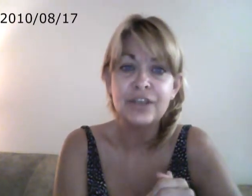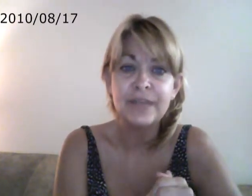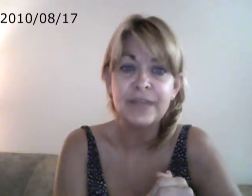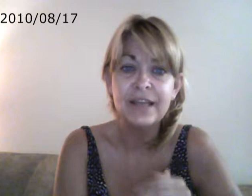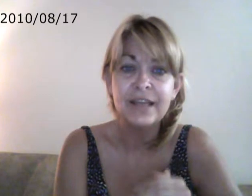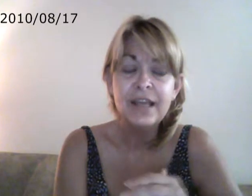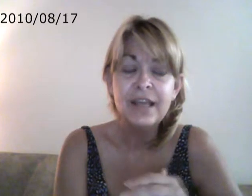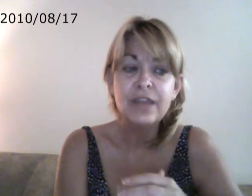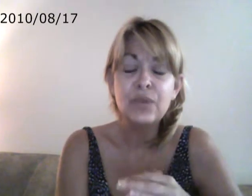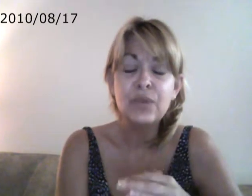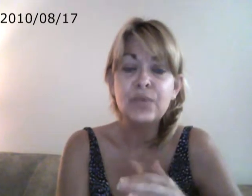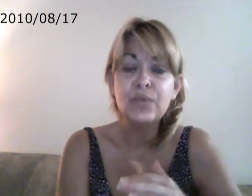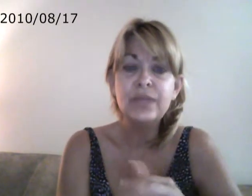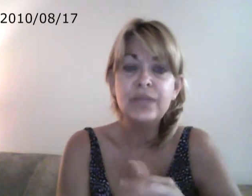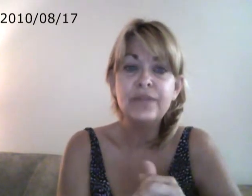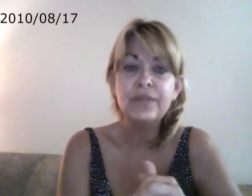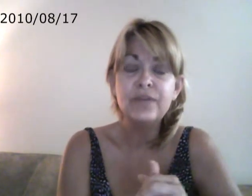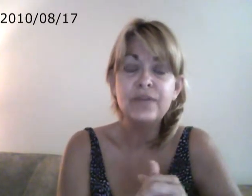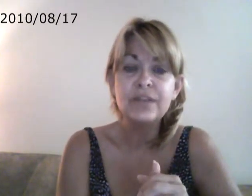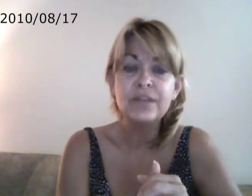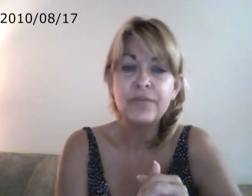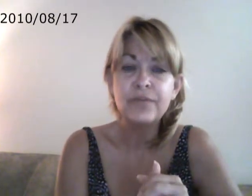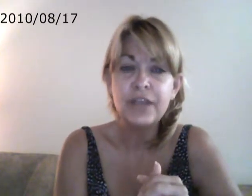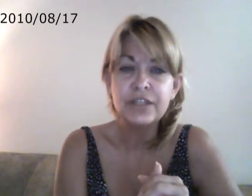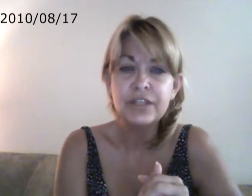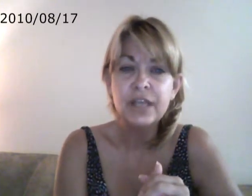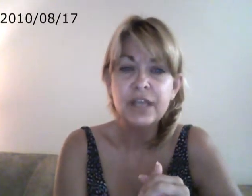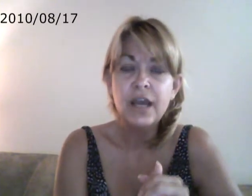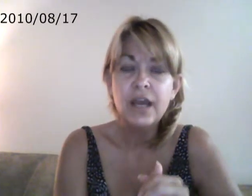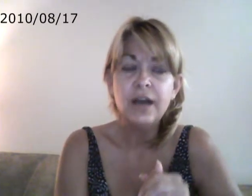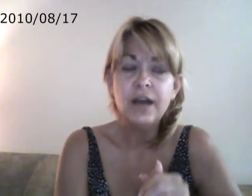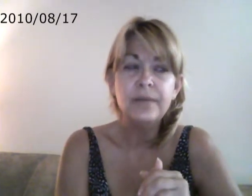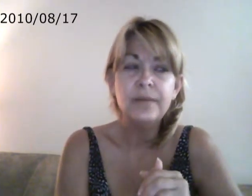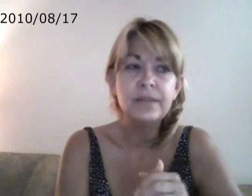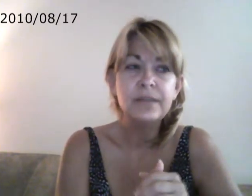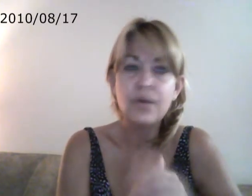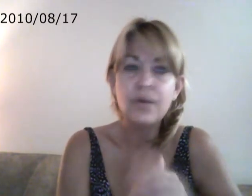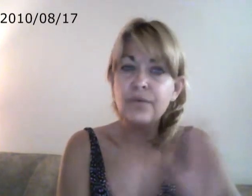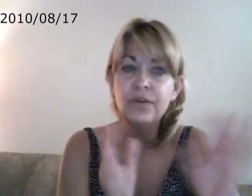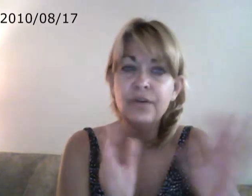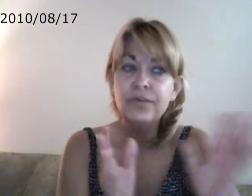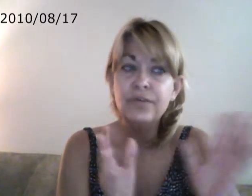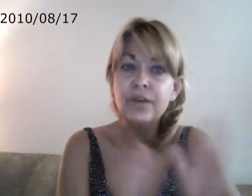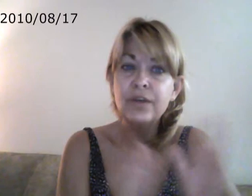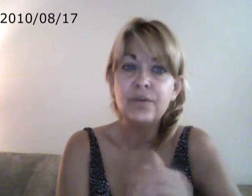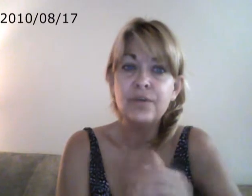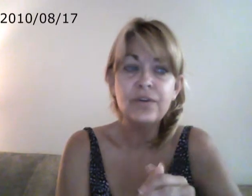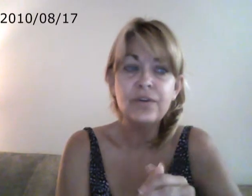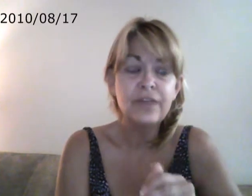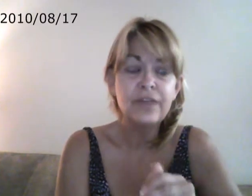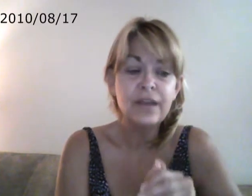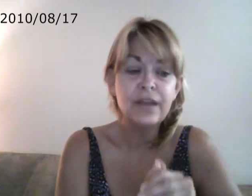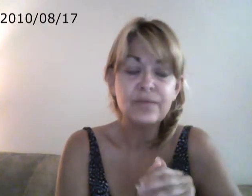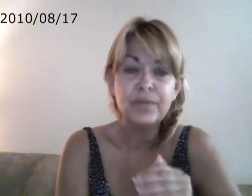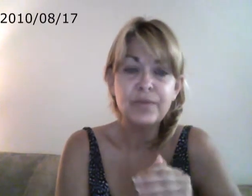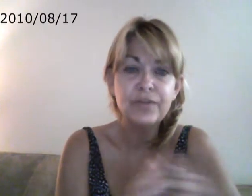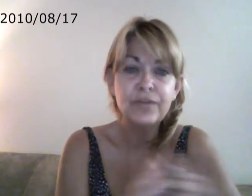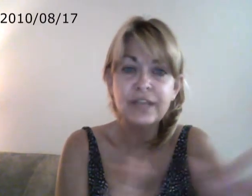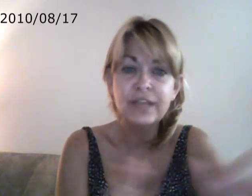done. They're really, really focused on perfection. So, you know, if you want a good worker that will be perfect at,